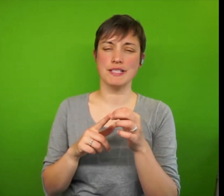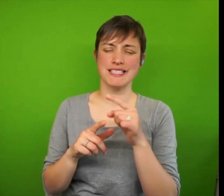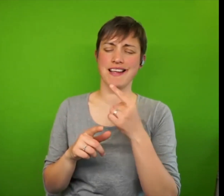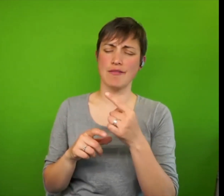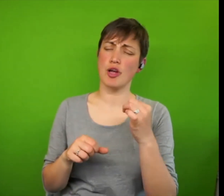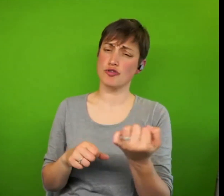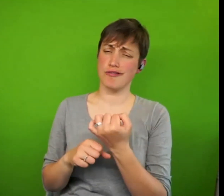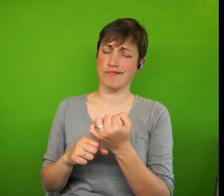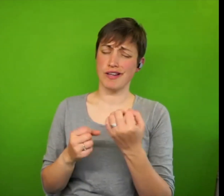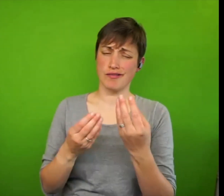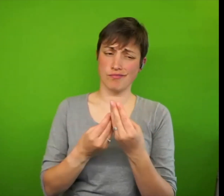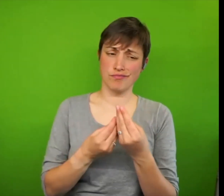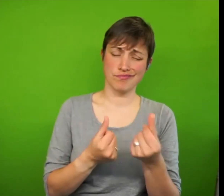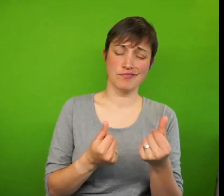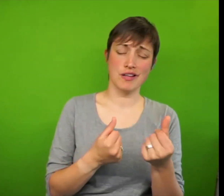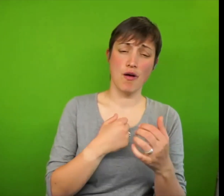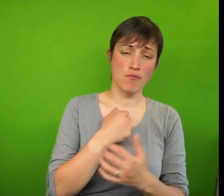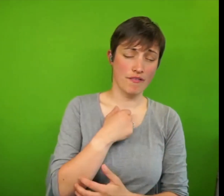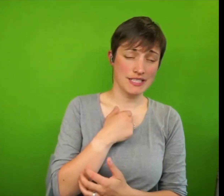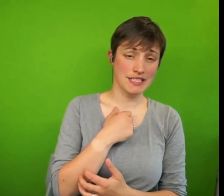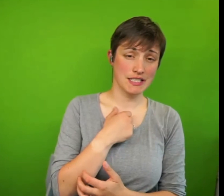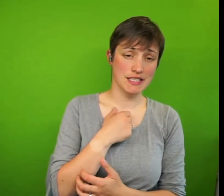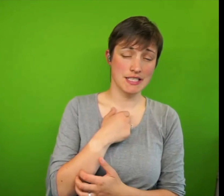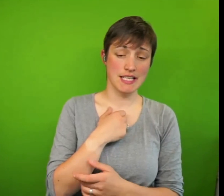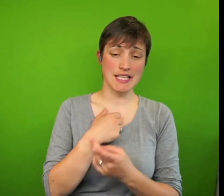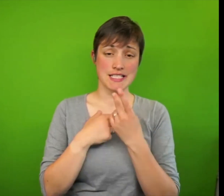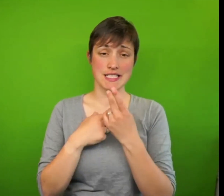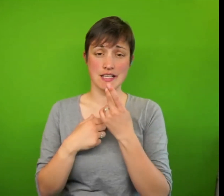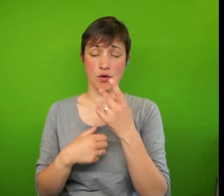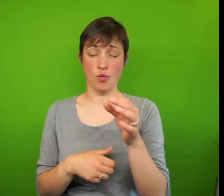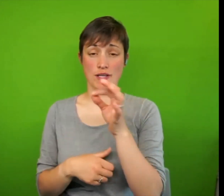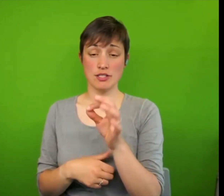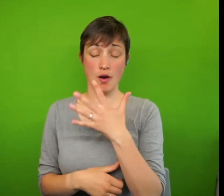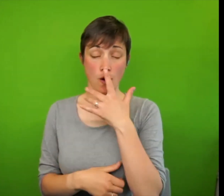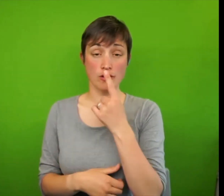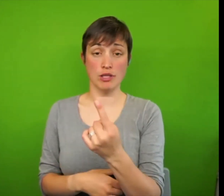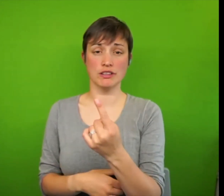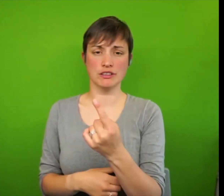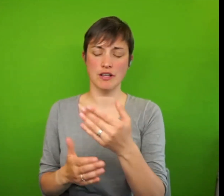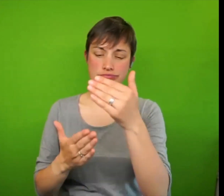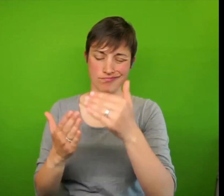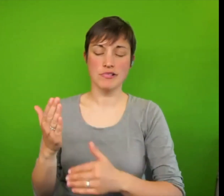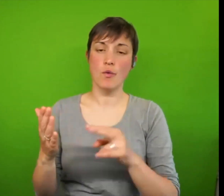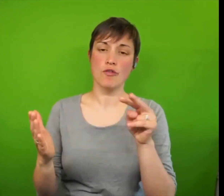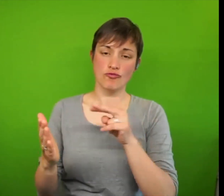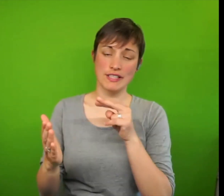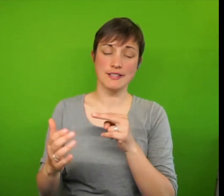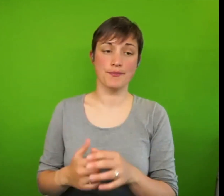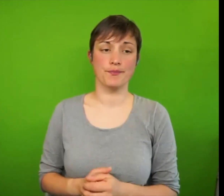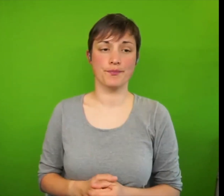The second question is anonymous and, and is a longer one. So let me read it out. As someone